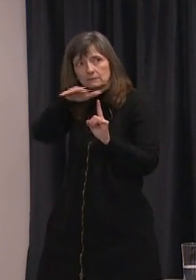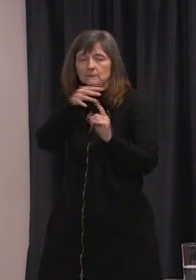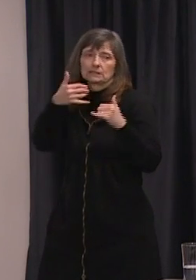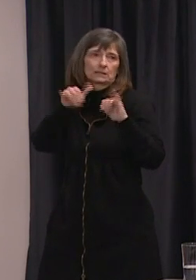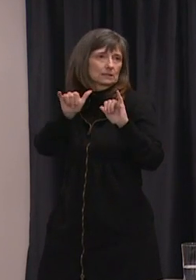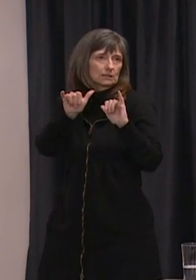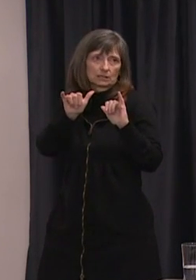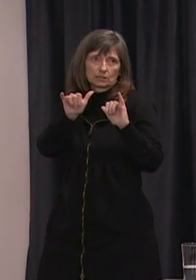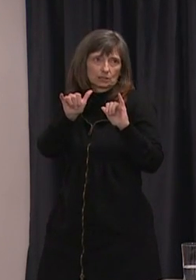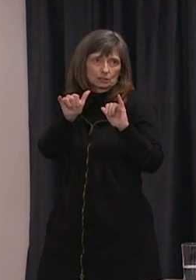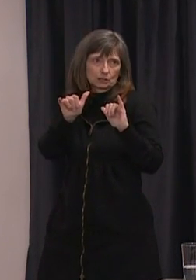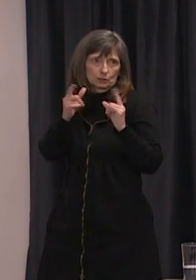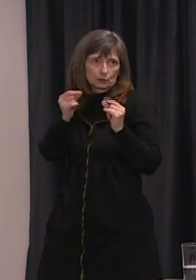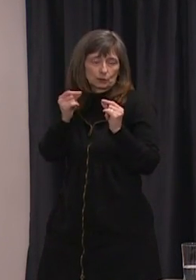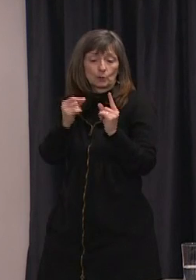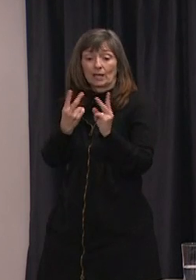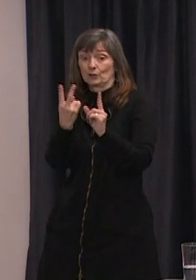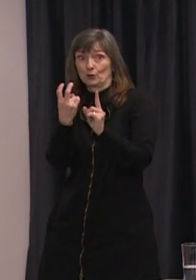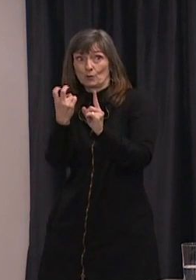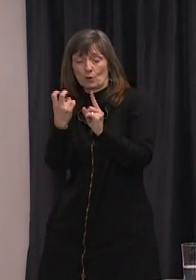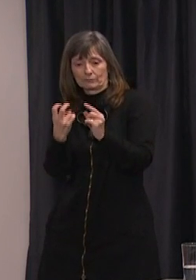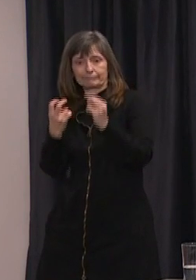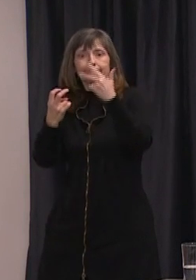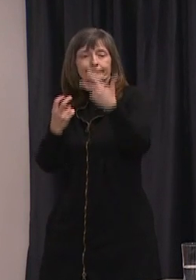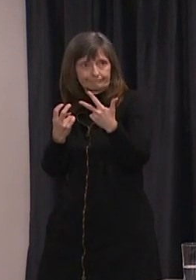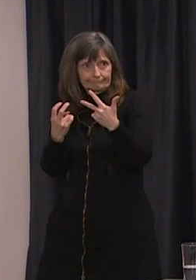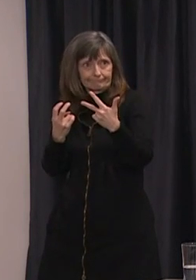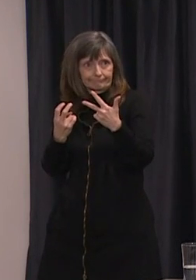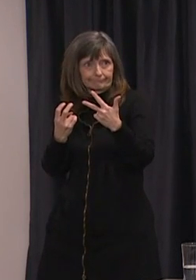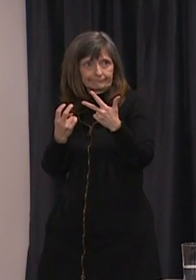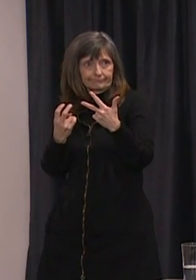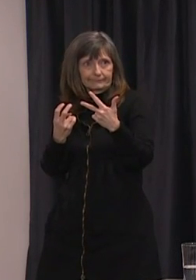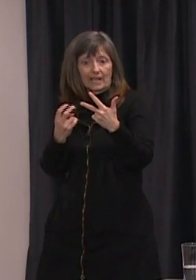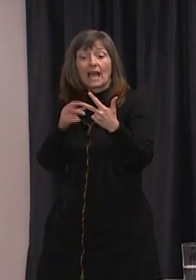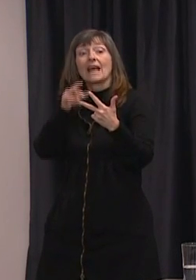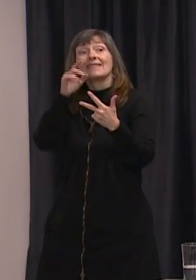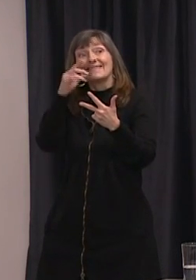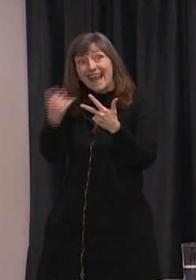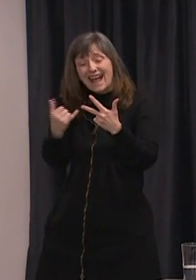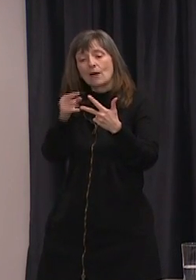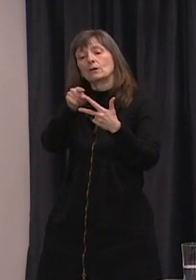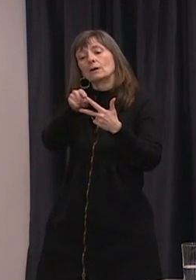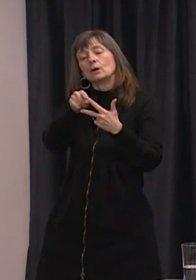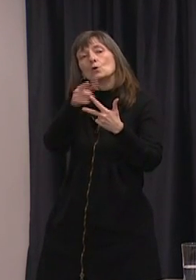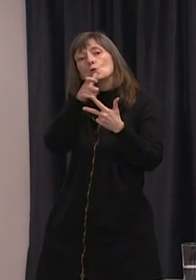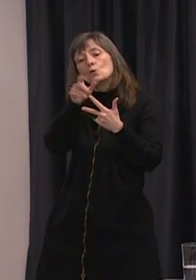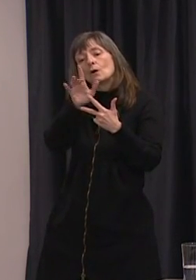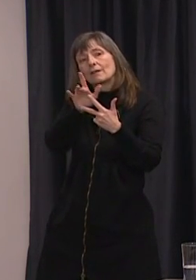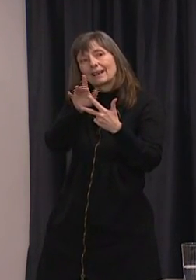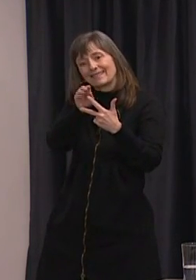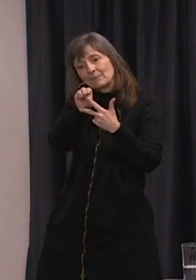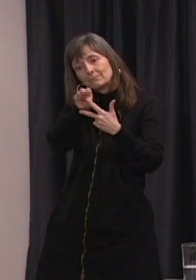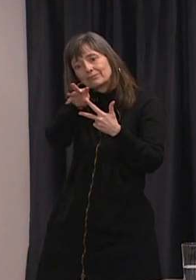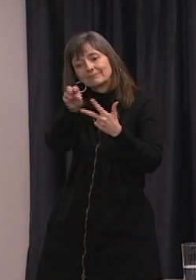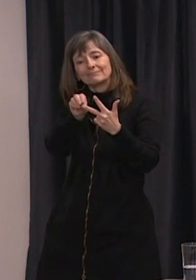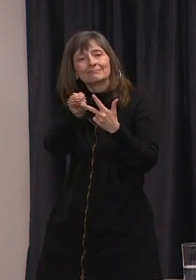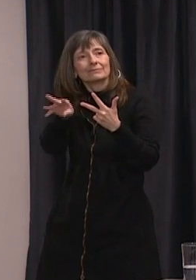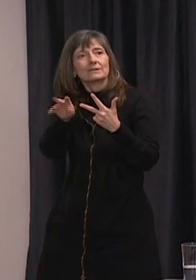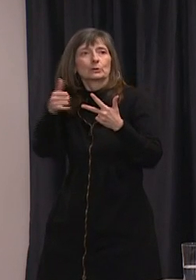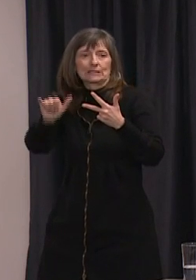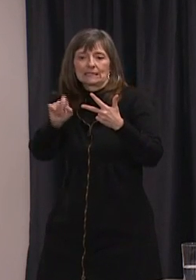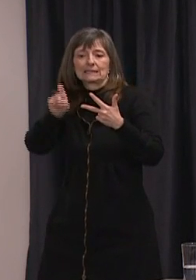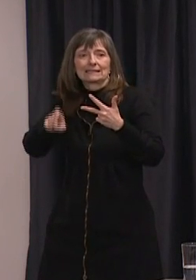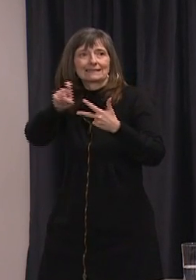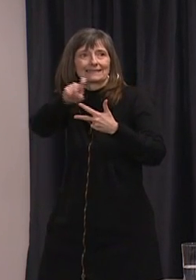speak obviously and now we have two new cases so contact tracing has to happen for both of those cases as well. So this contact tracing is ongoing.